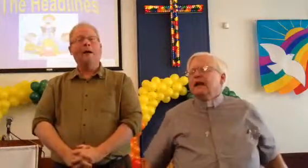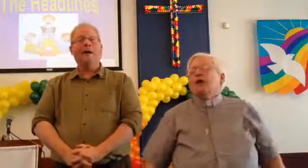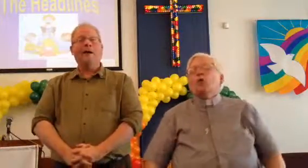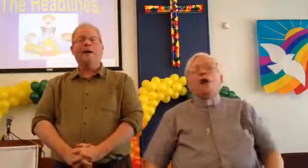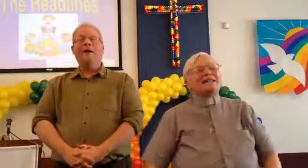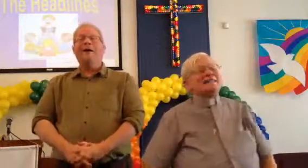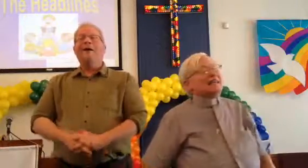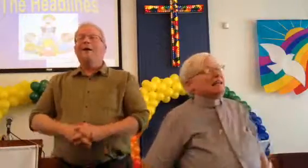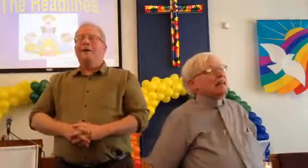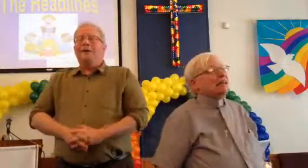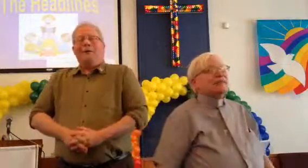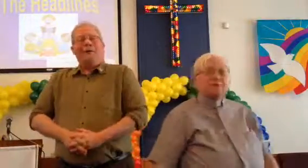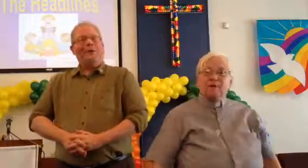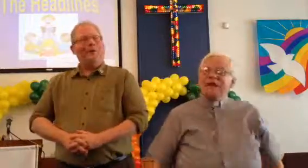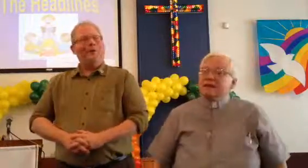So, what's in it for me?